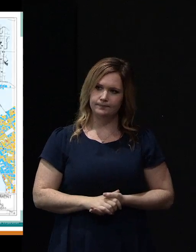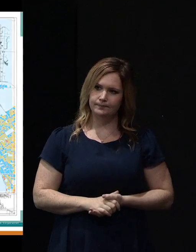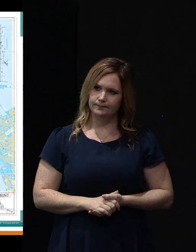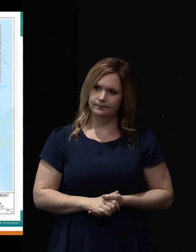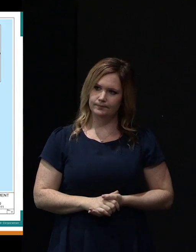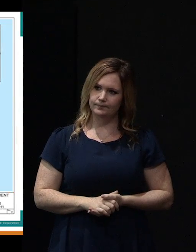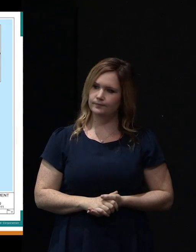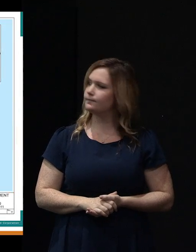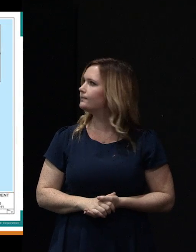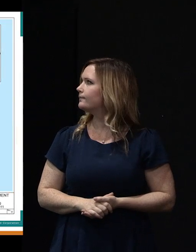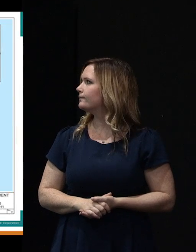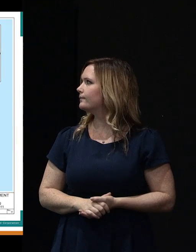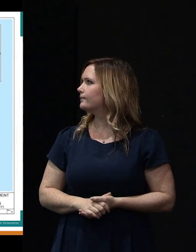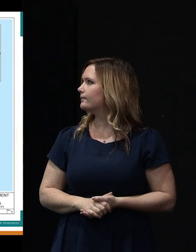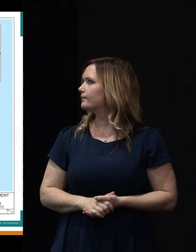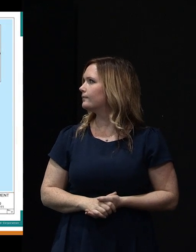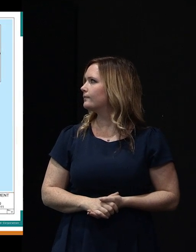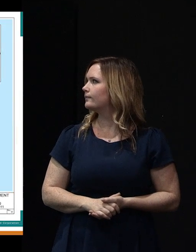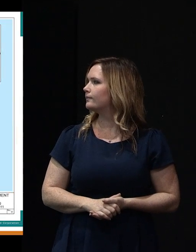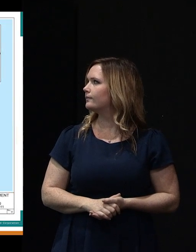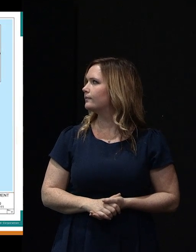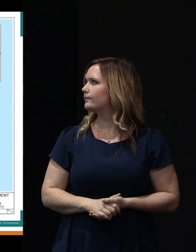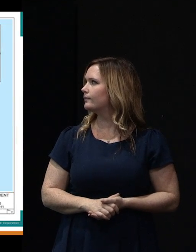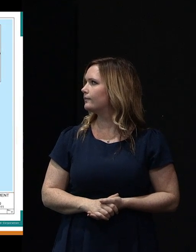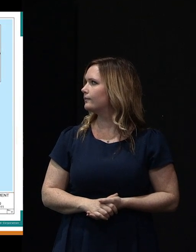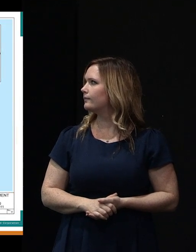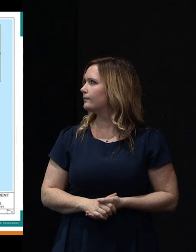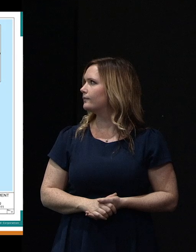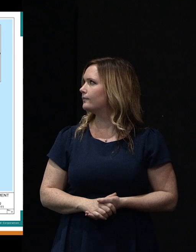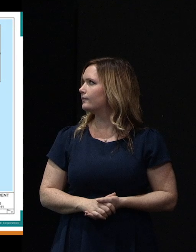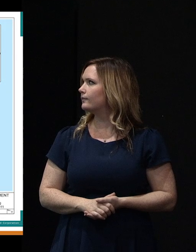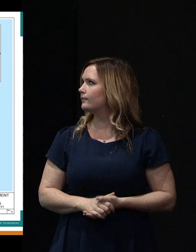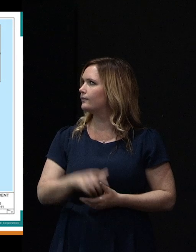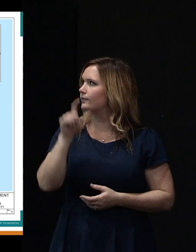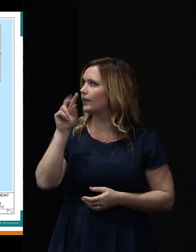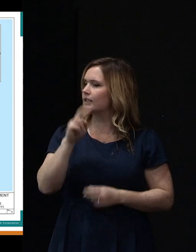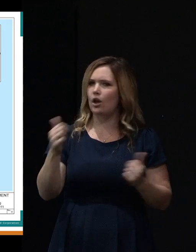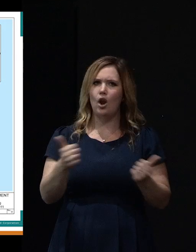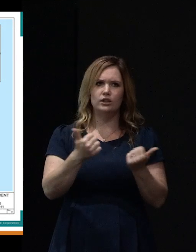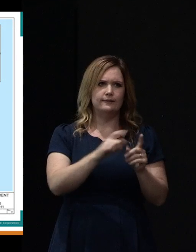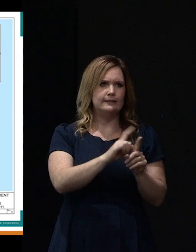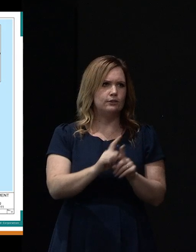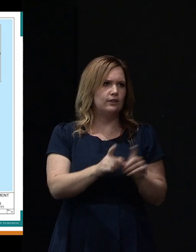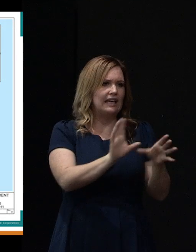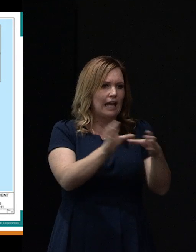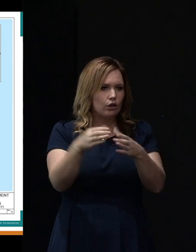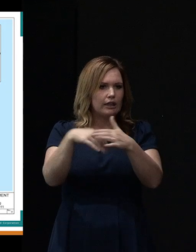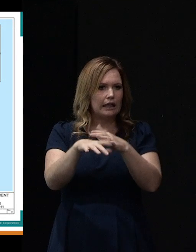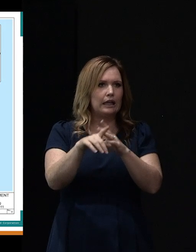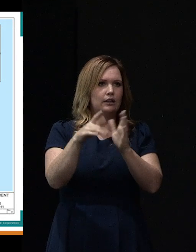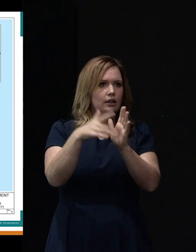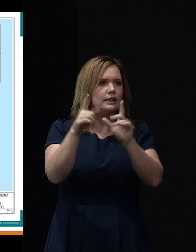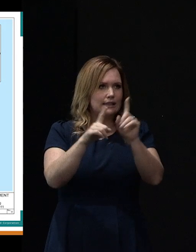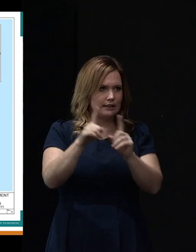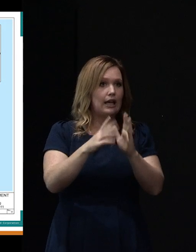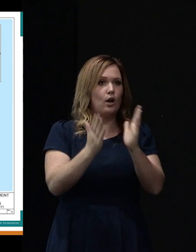And again, we can see that there is quite a wide spread of the damage categories within the city and where housing New Zealand's